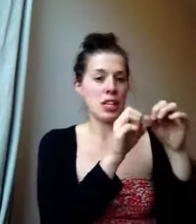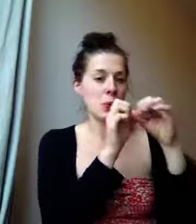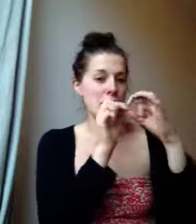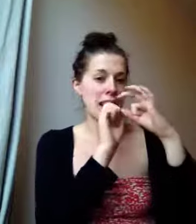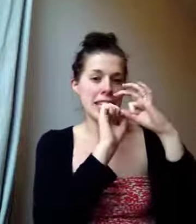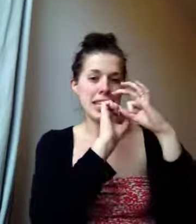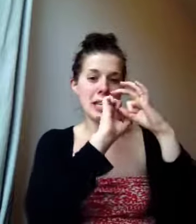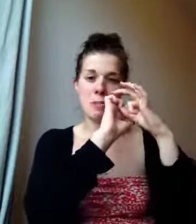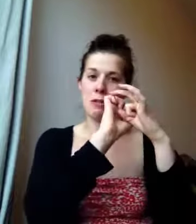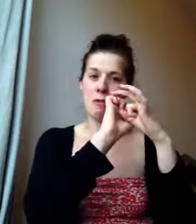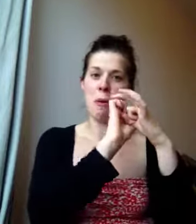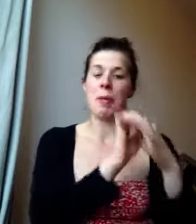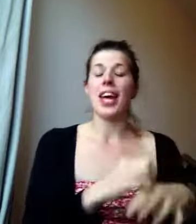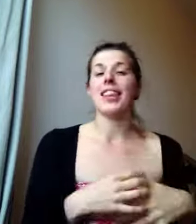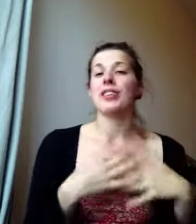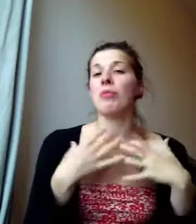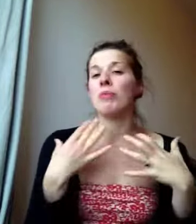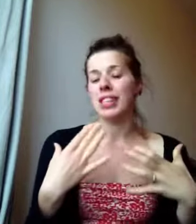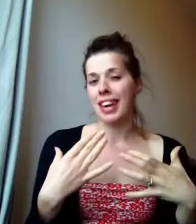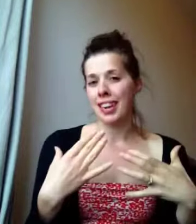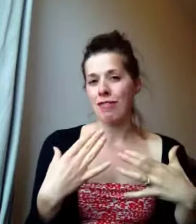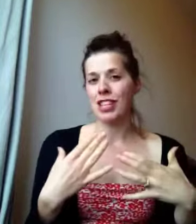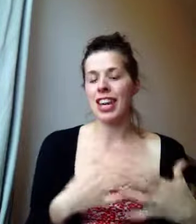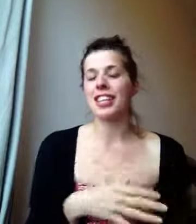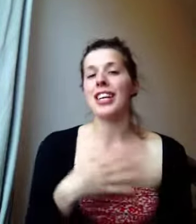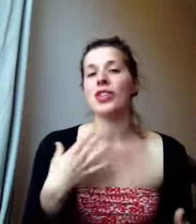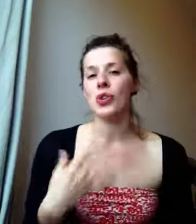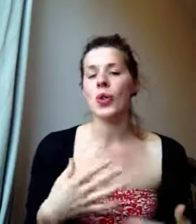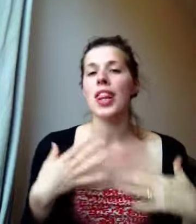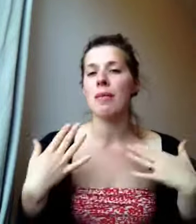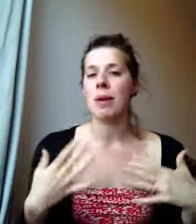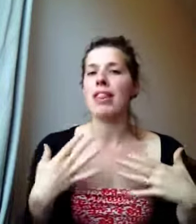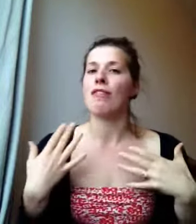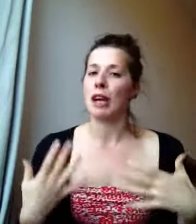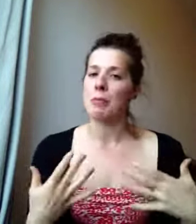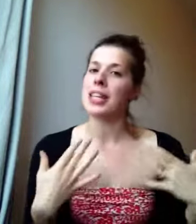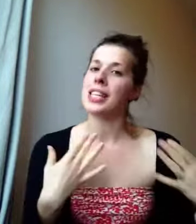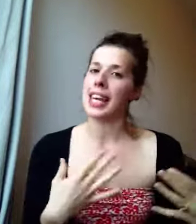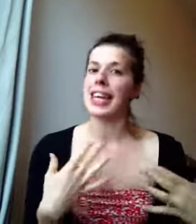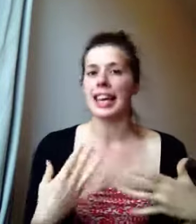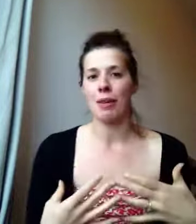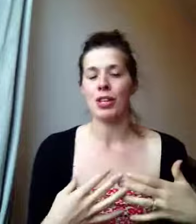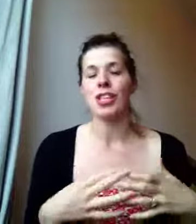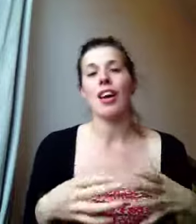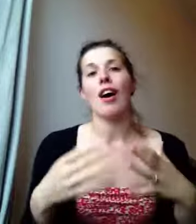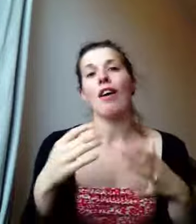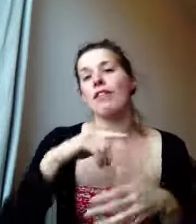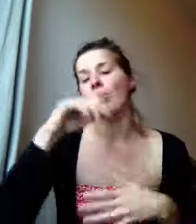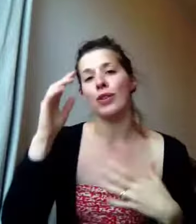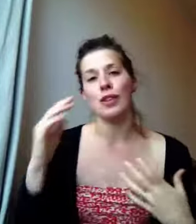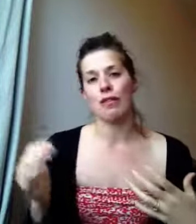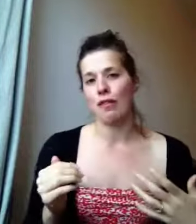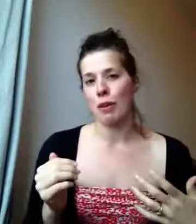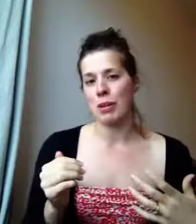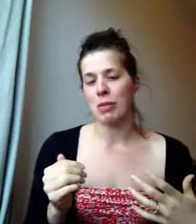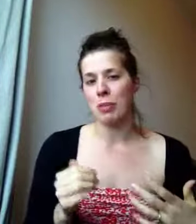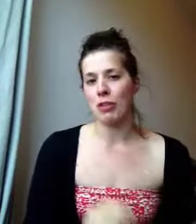into a tiny, tiny pill form that someone would take every day to ensure that they meet their recommended daily allowance of those different vitamins and minerals.